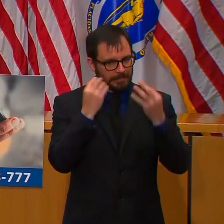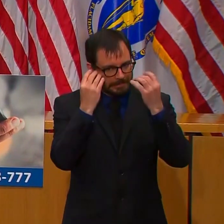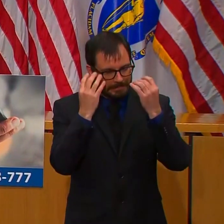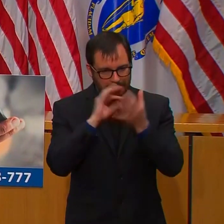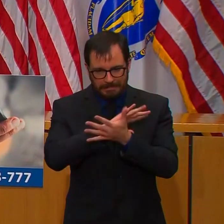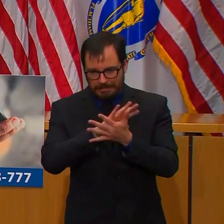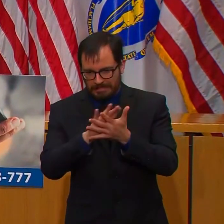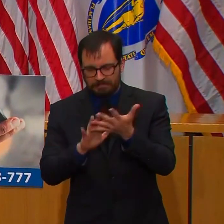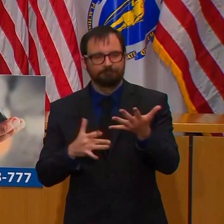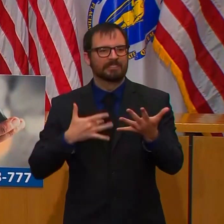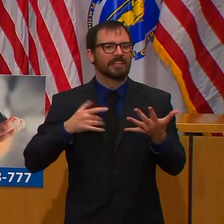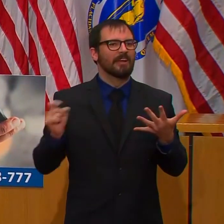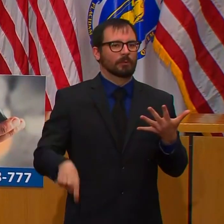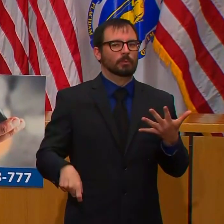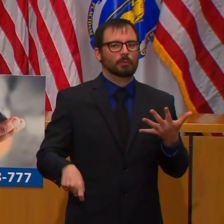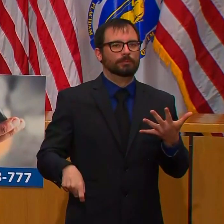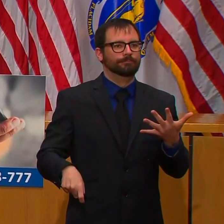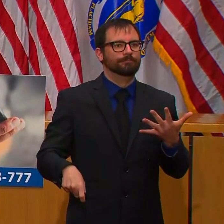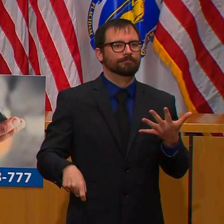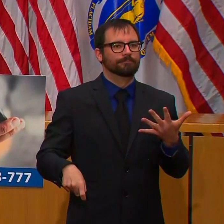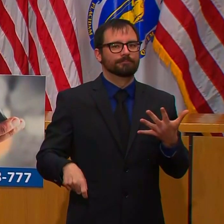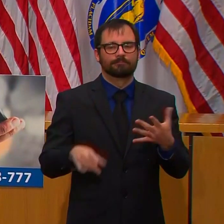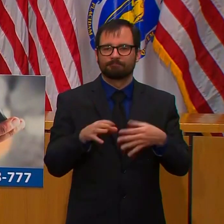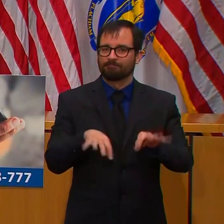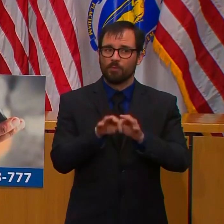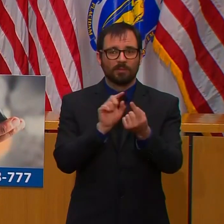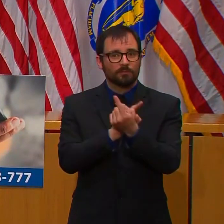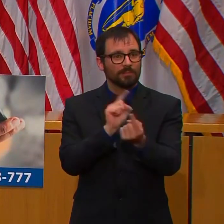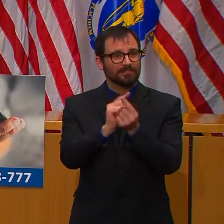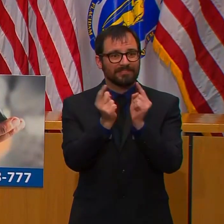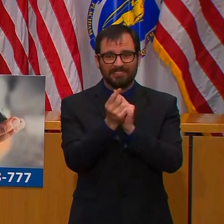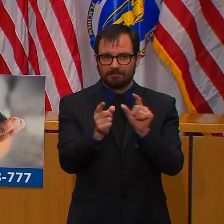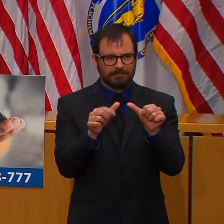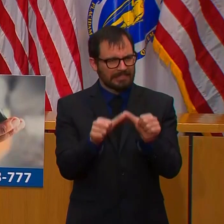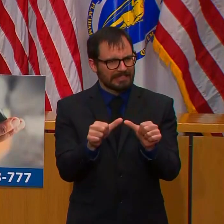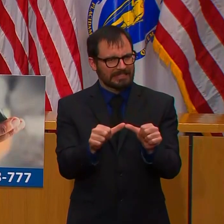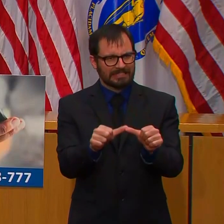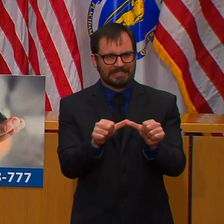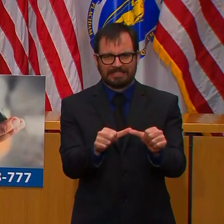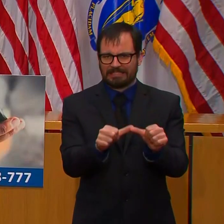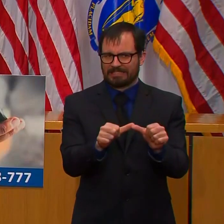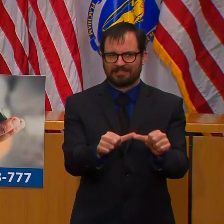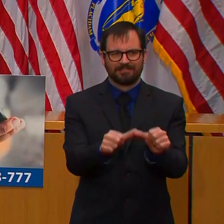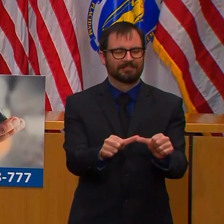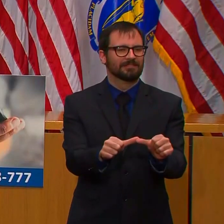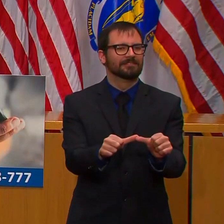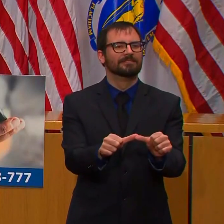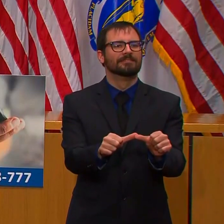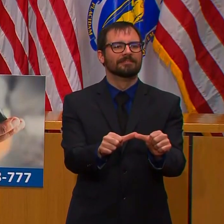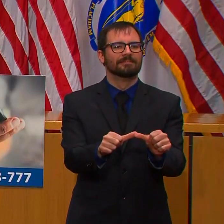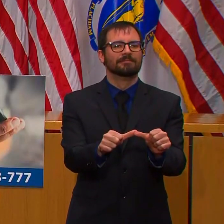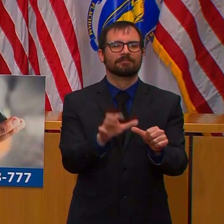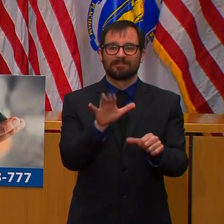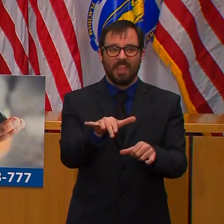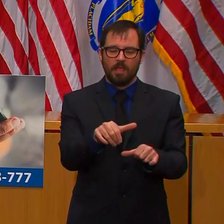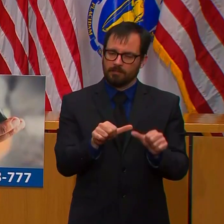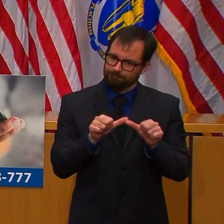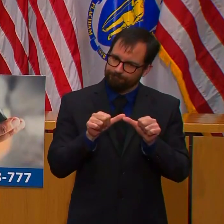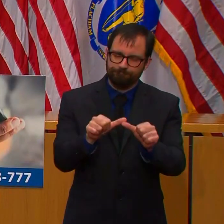-isolation and social distancing protocols needs to remain in effect through May 4th as well.